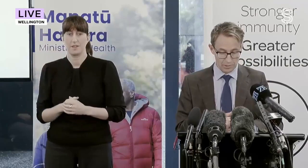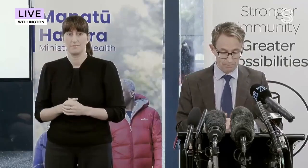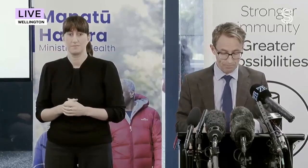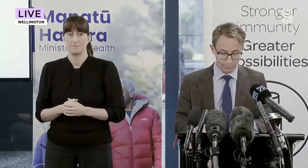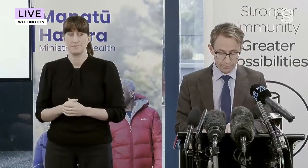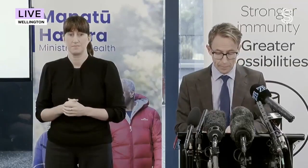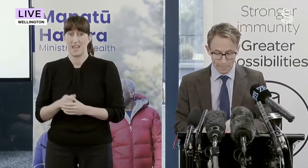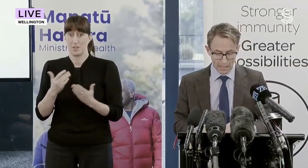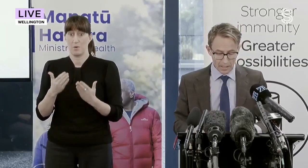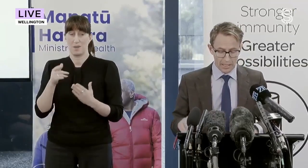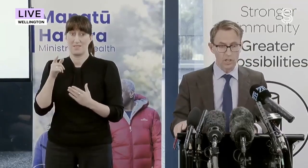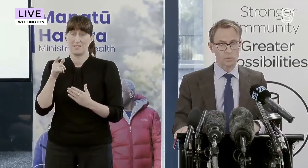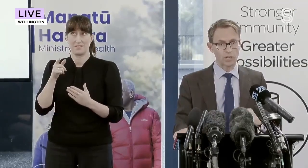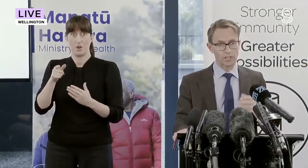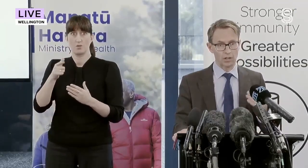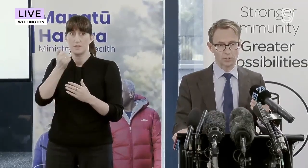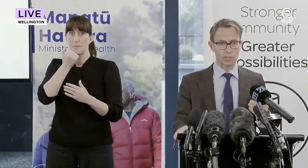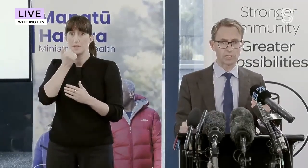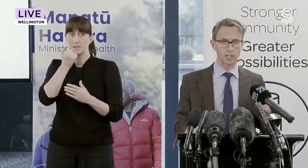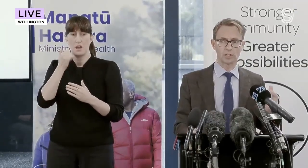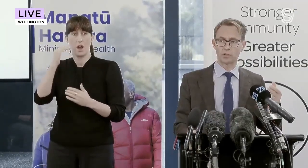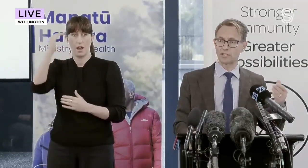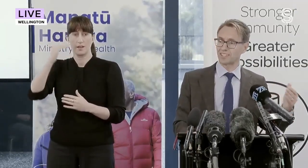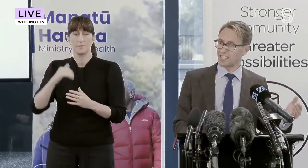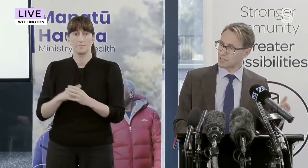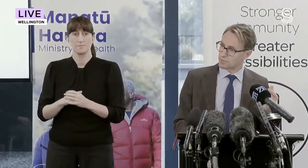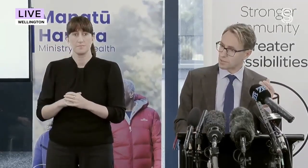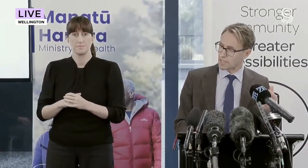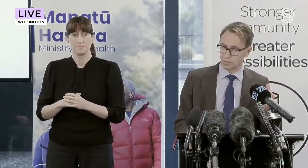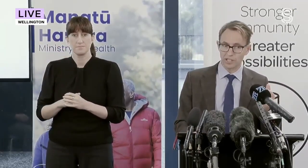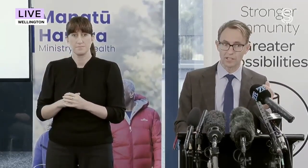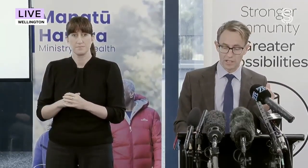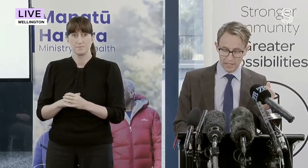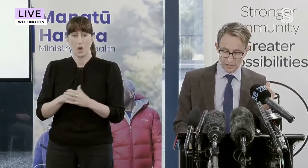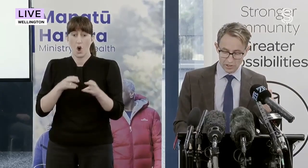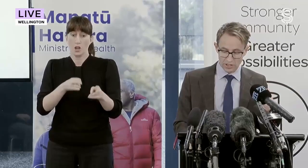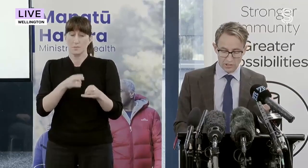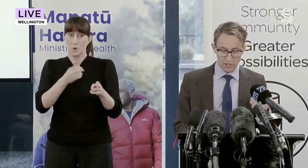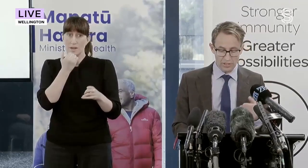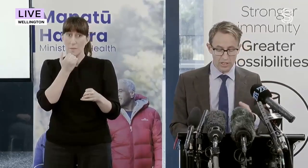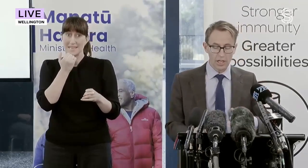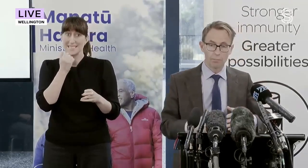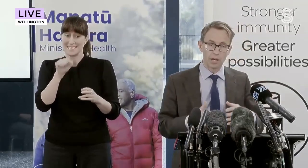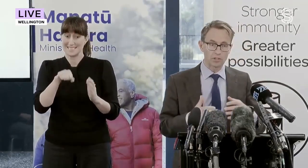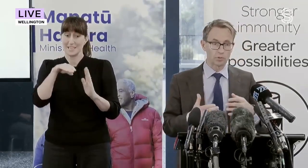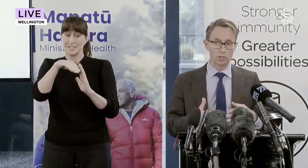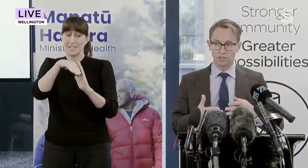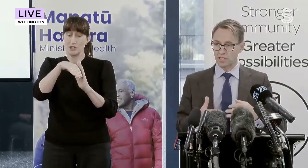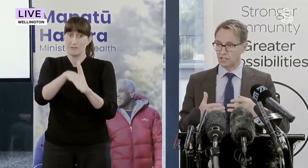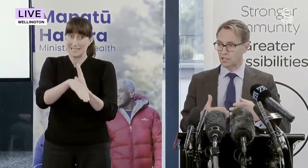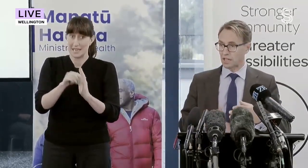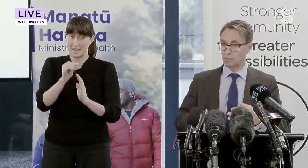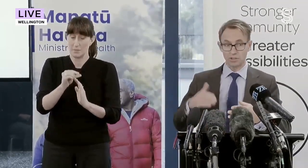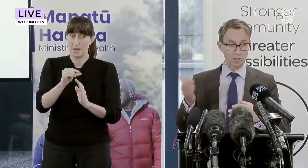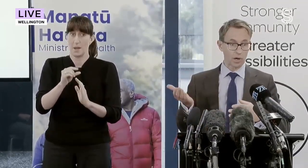at the moment. And likewise, our hospitalisation rate to the end of last week did decrease, but you would have